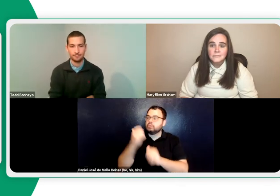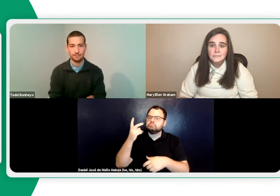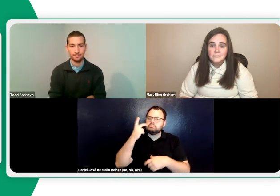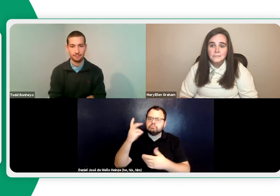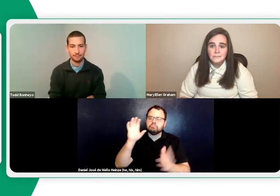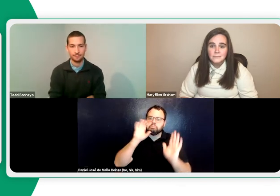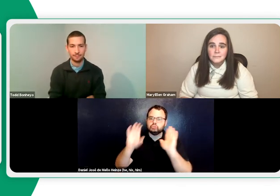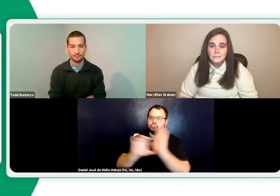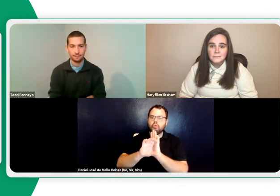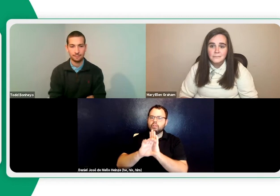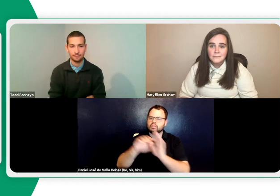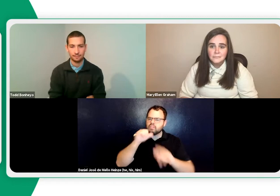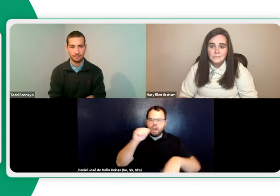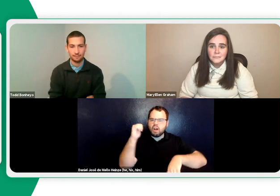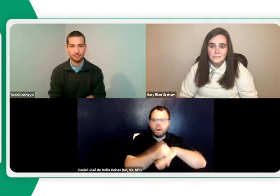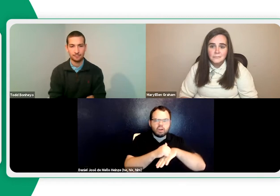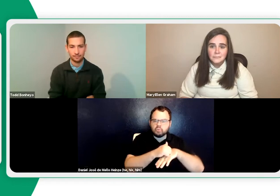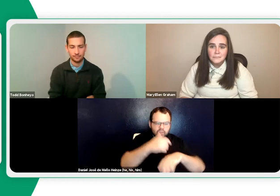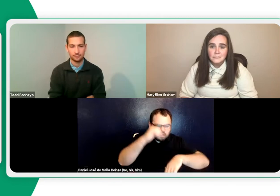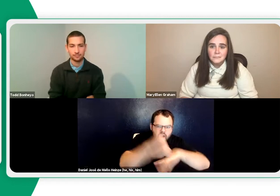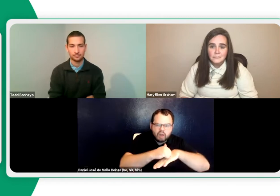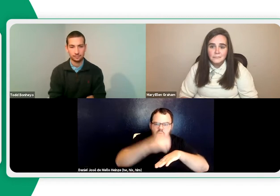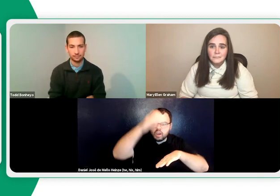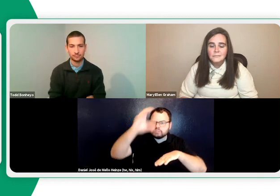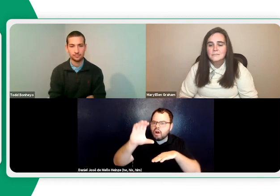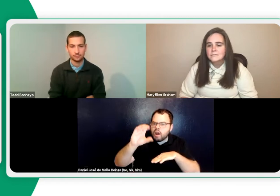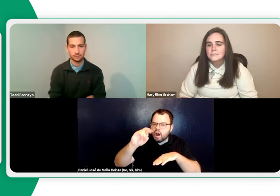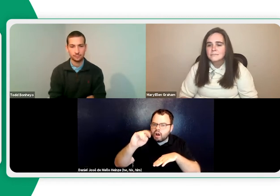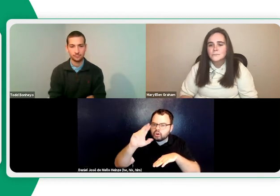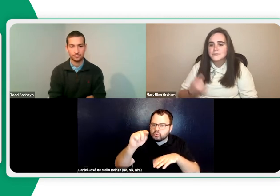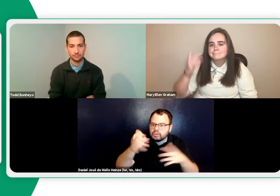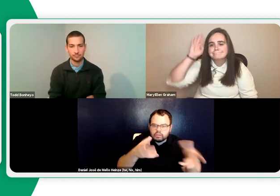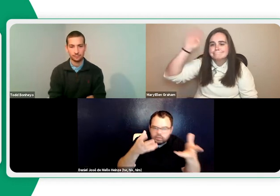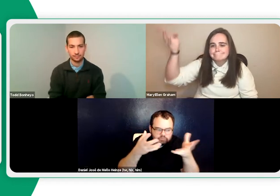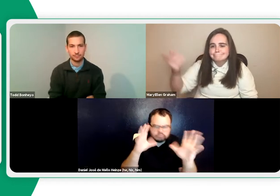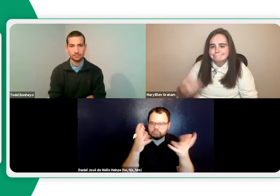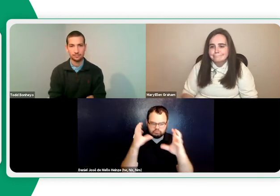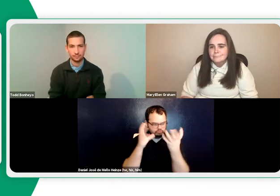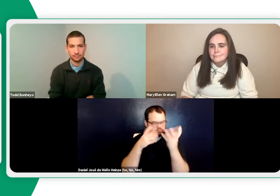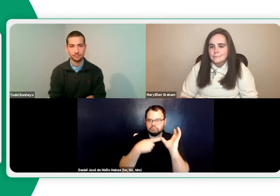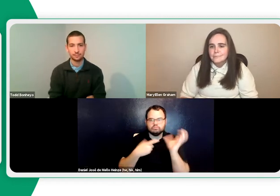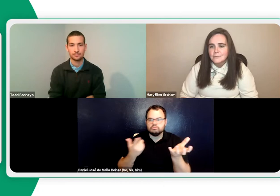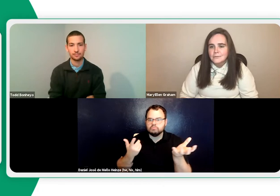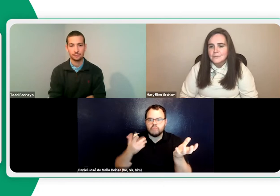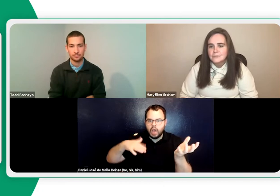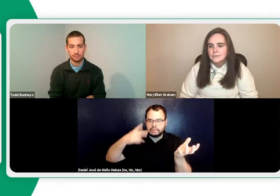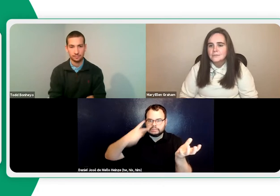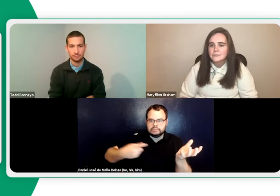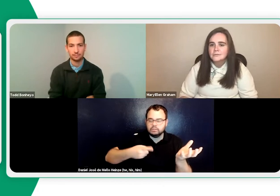real life thing looks like. Yeah. Pictures are not enough. Right. Pictures are not concrete enough.